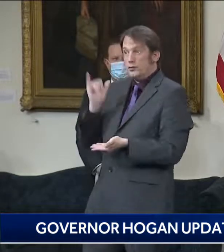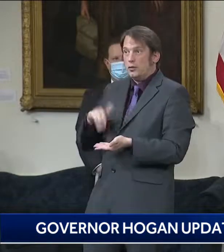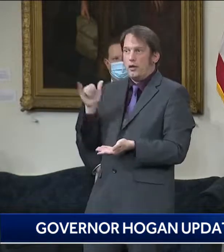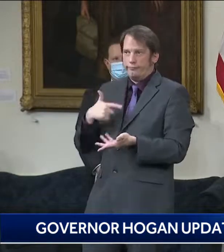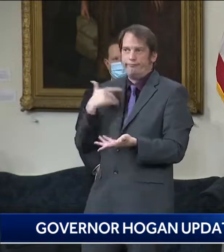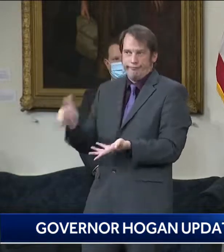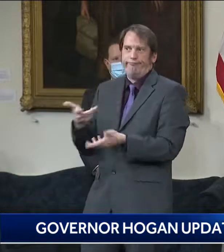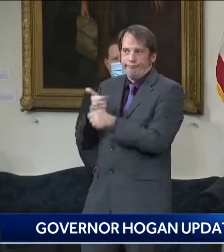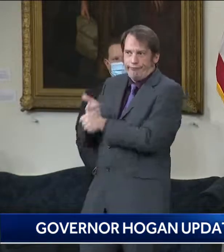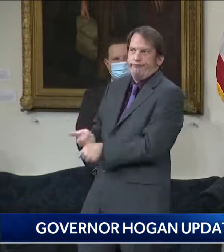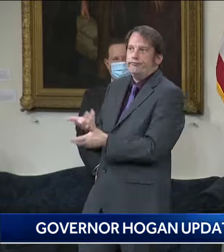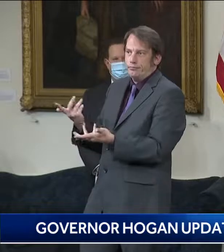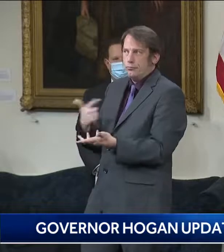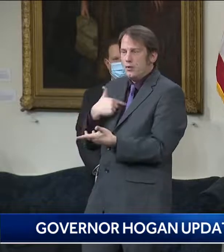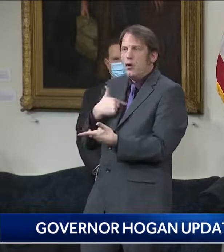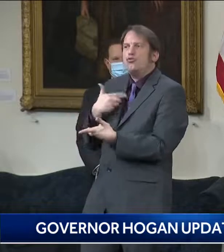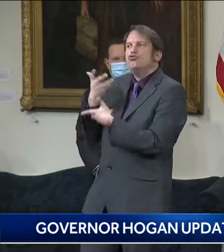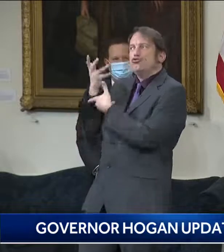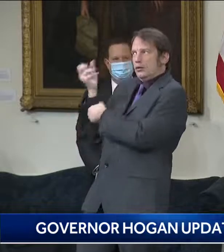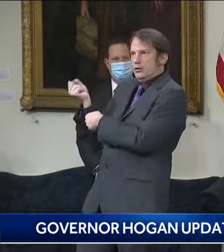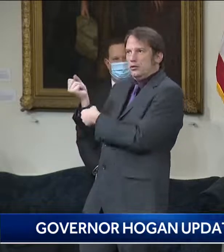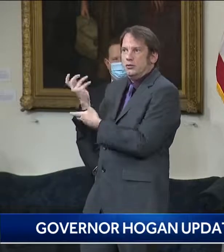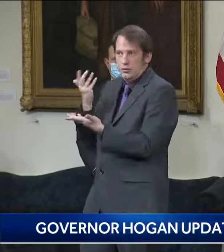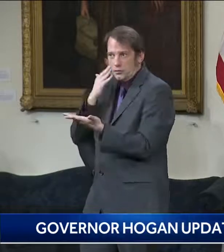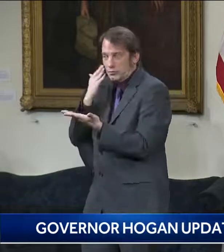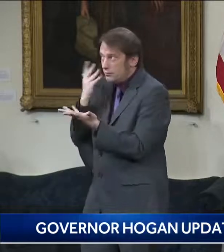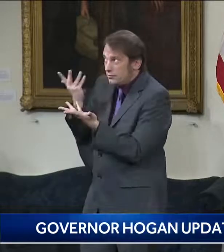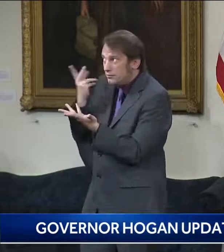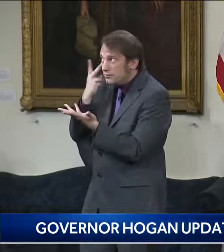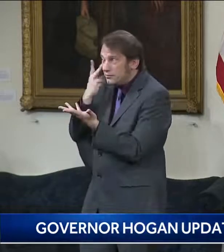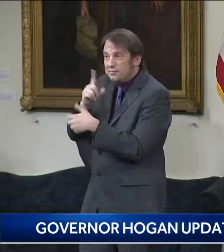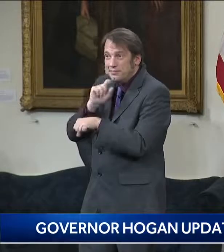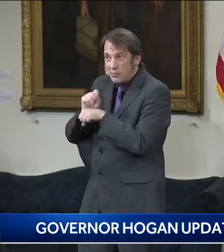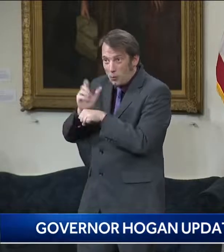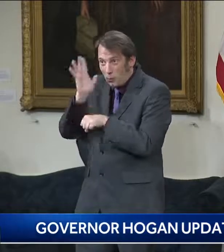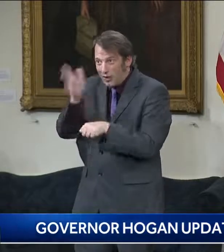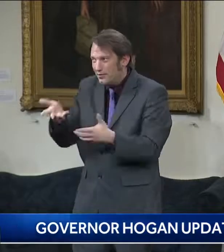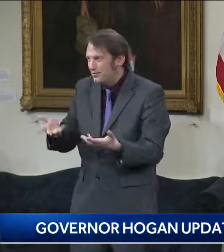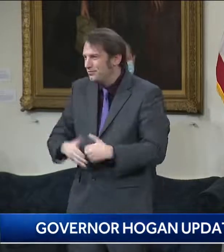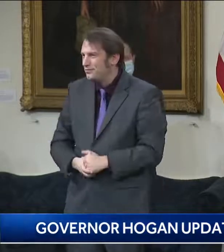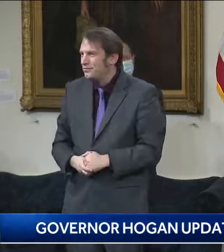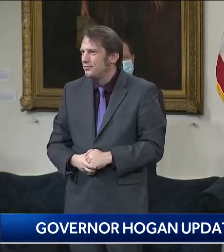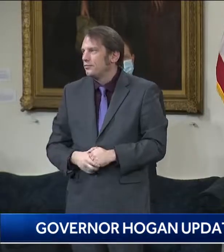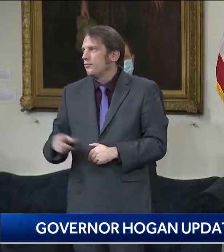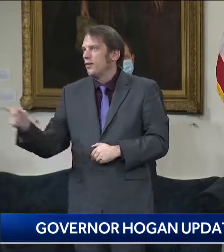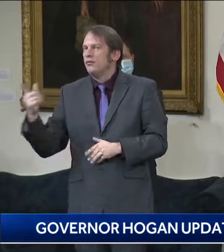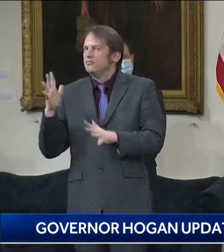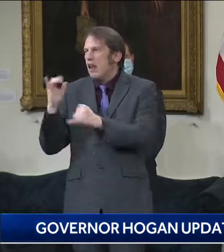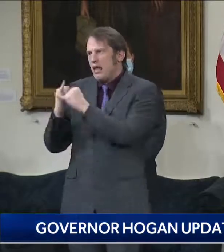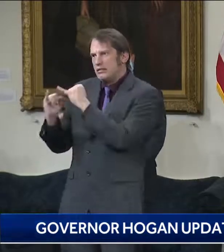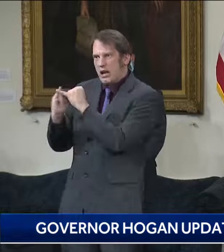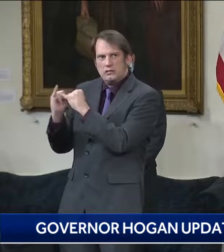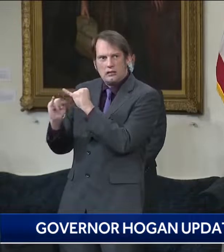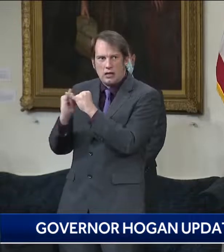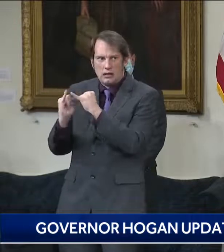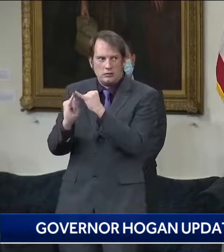but verify. We're going to wait and see if they can deliver on the, on the commitments. Last question. Yeah, yeah, go ahead.